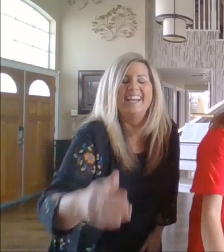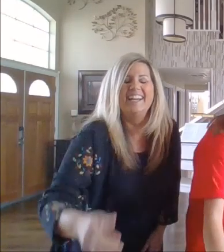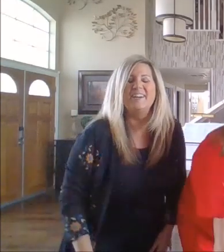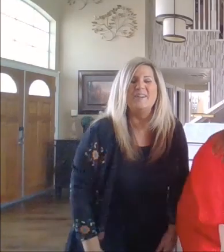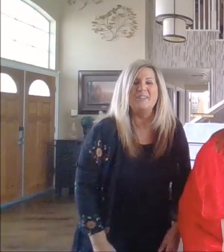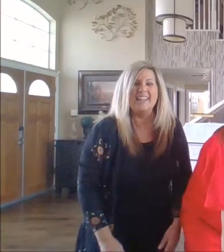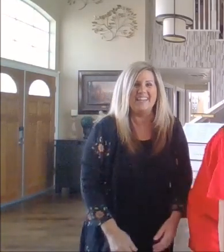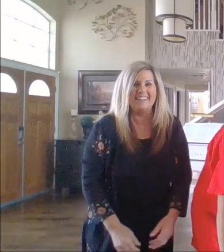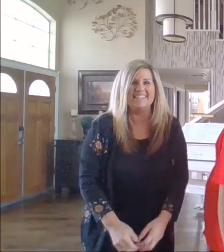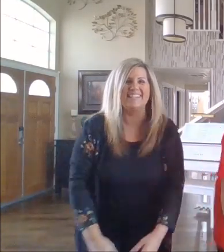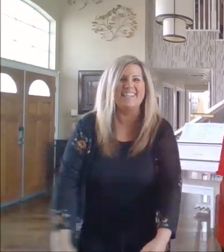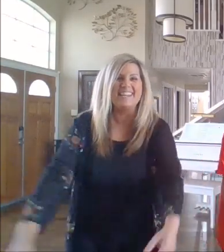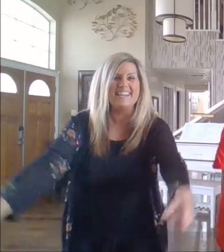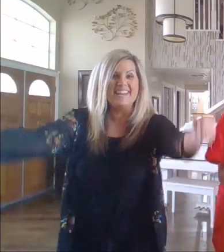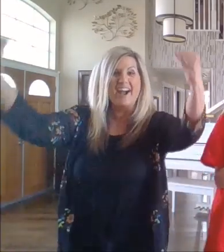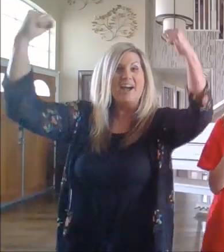Who lets the t out?